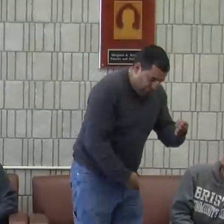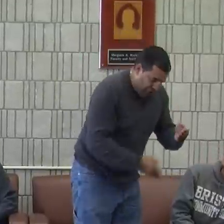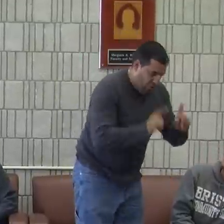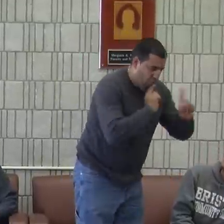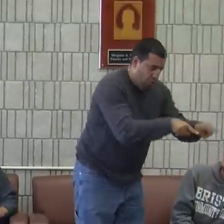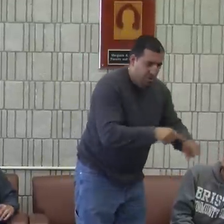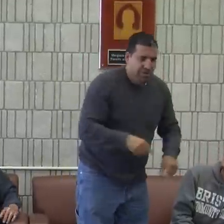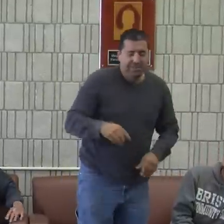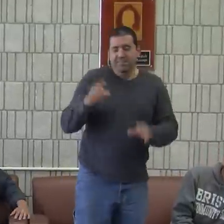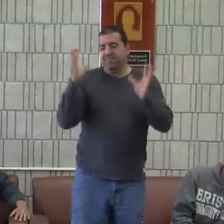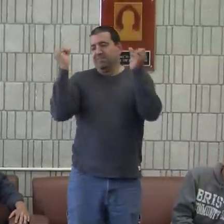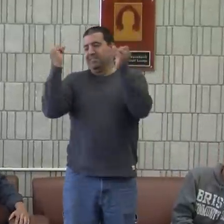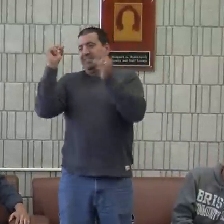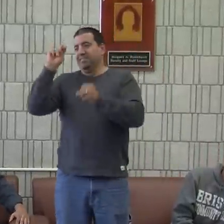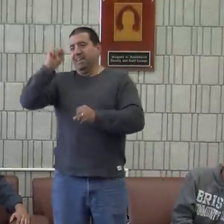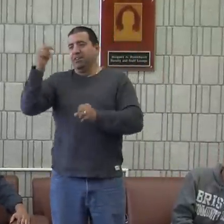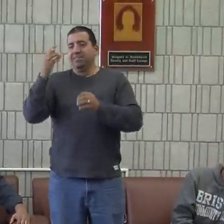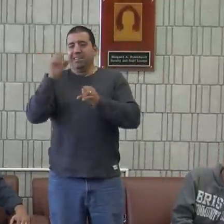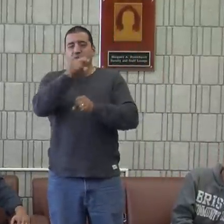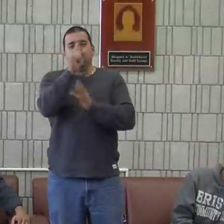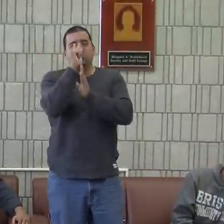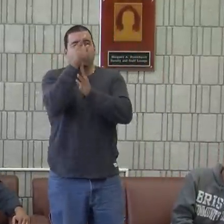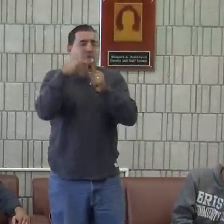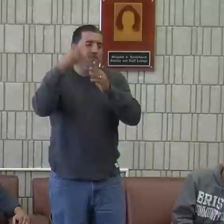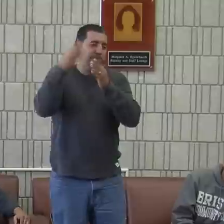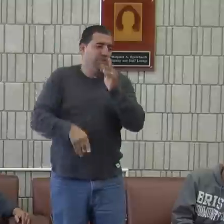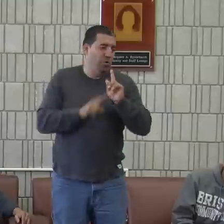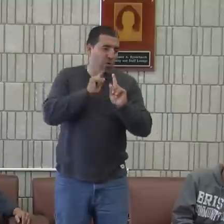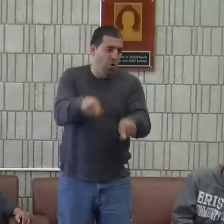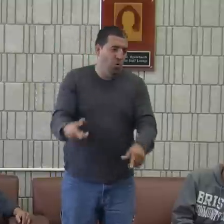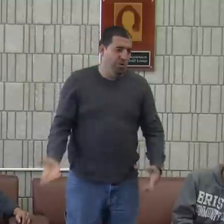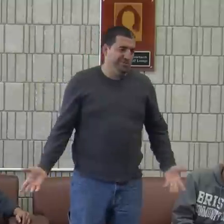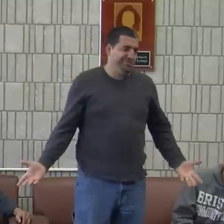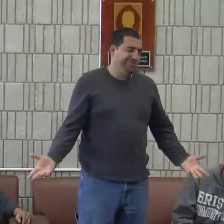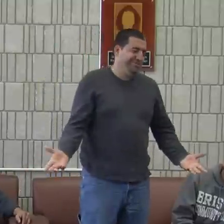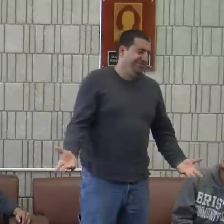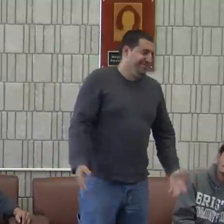hour to order a pizza. With the video phone, it takes you a minute to order a pizza.